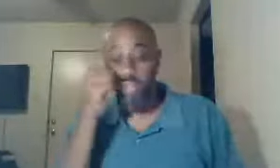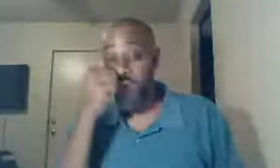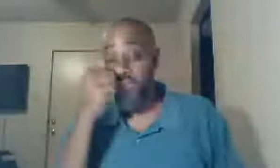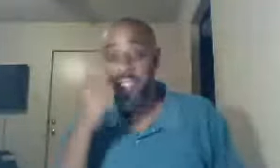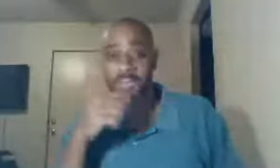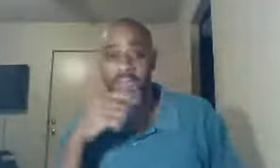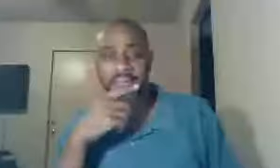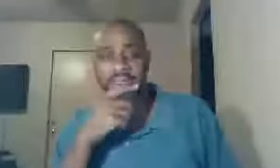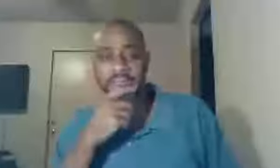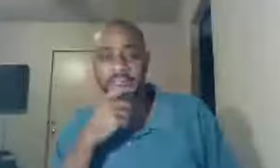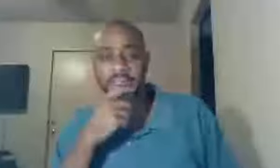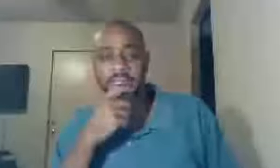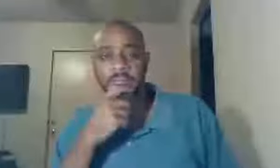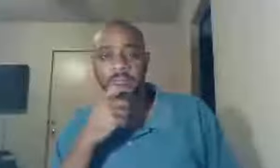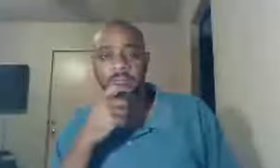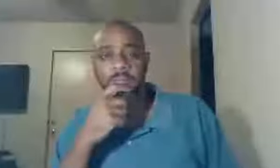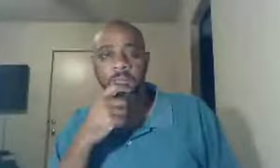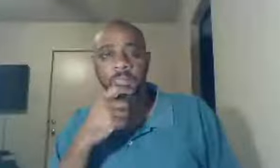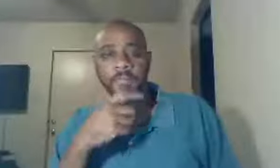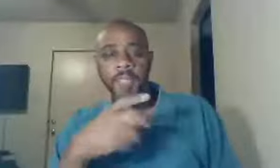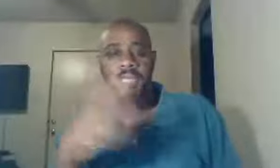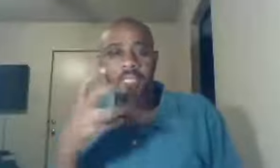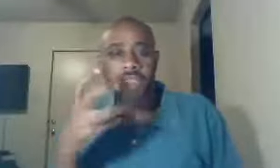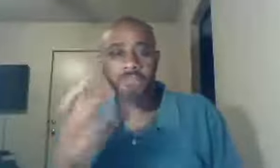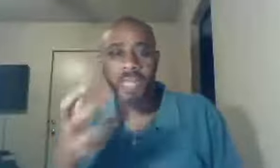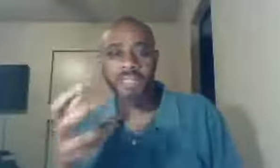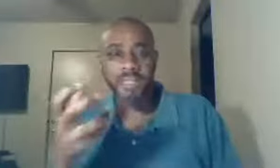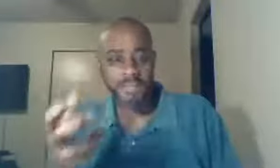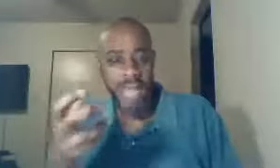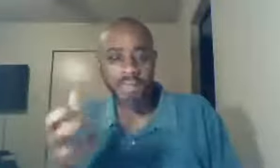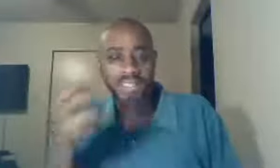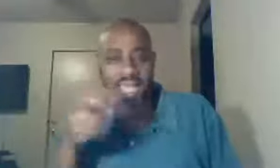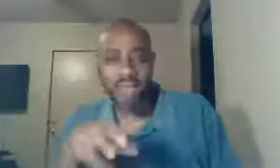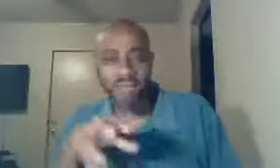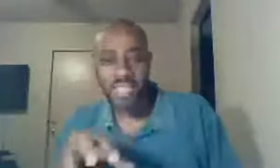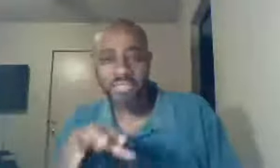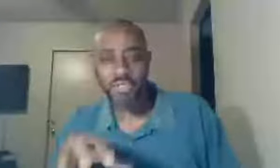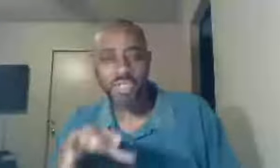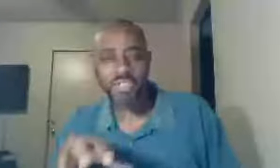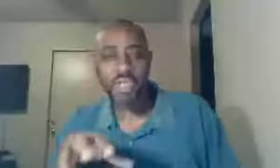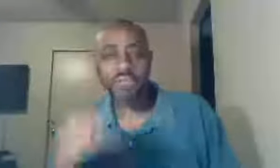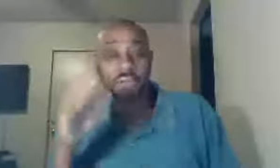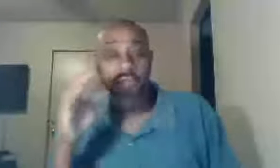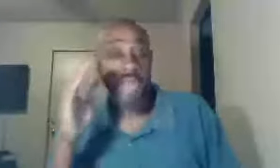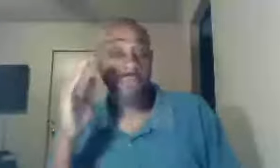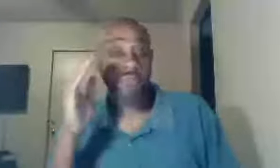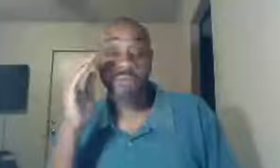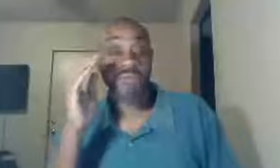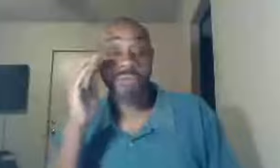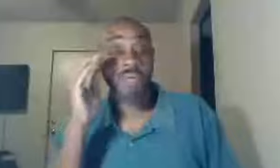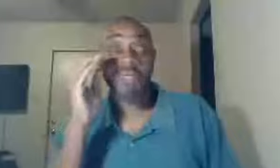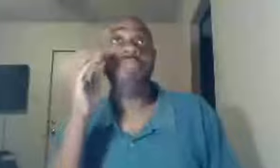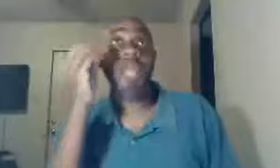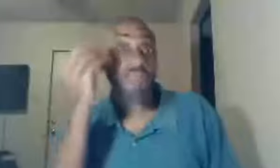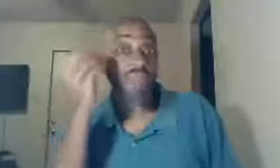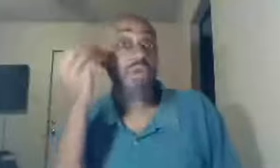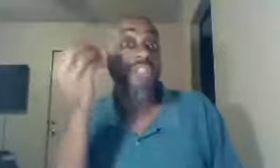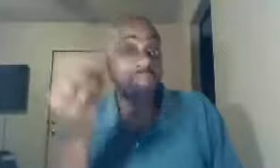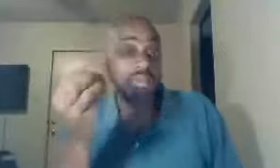do you understand the magnitude, he spends some time, and delves into this, from chapter, from verse 10,